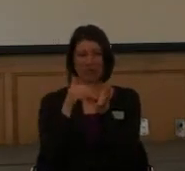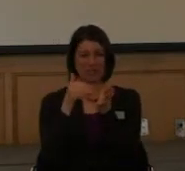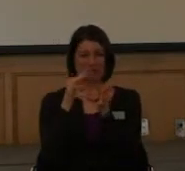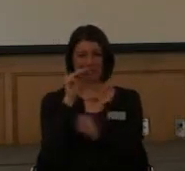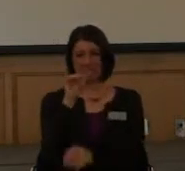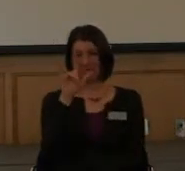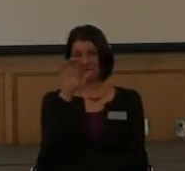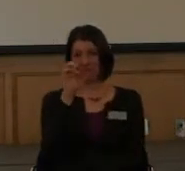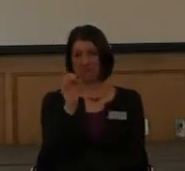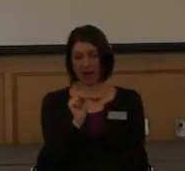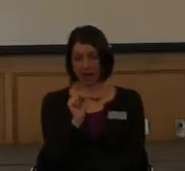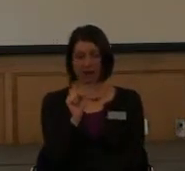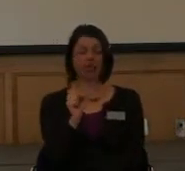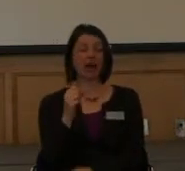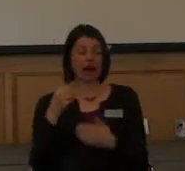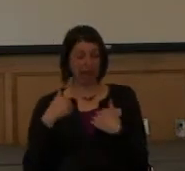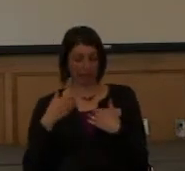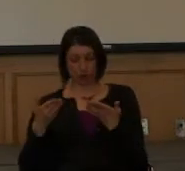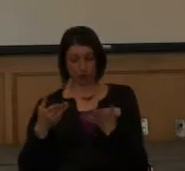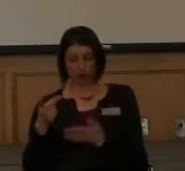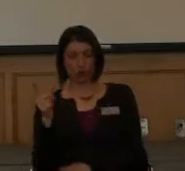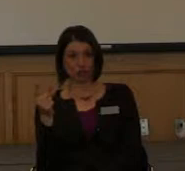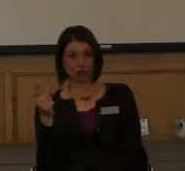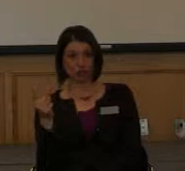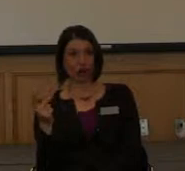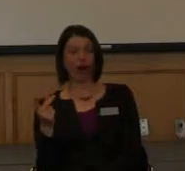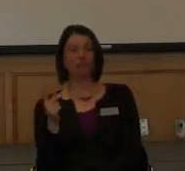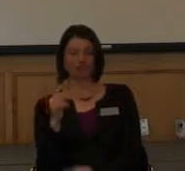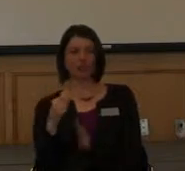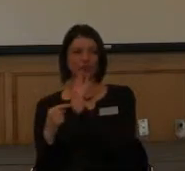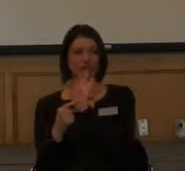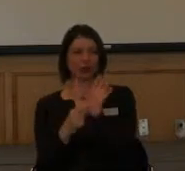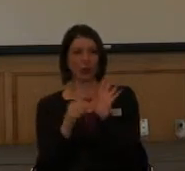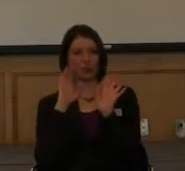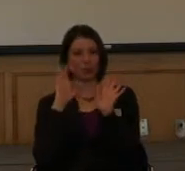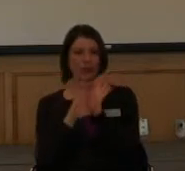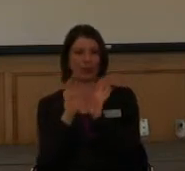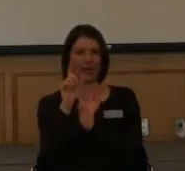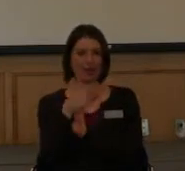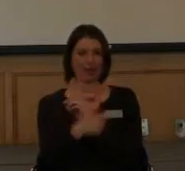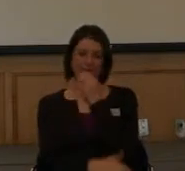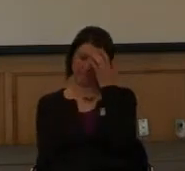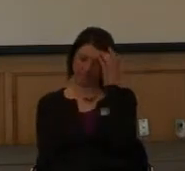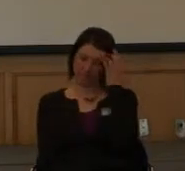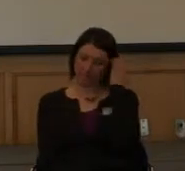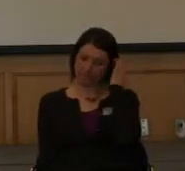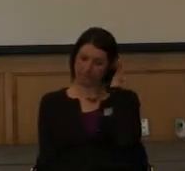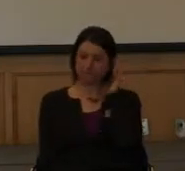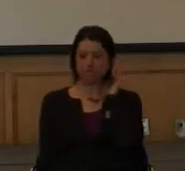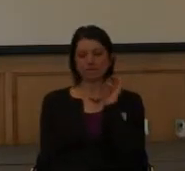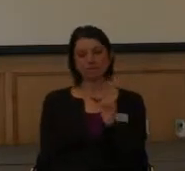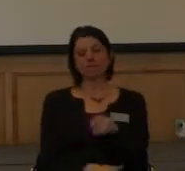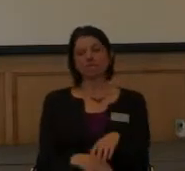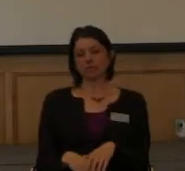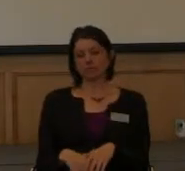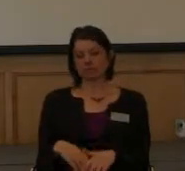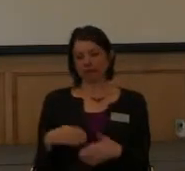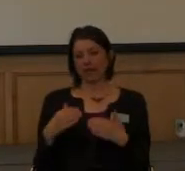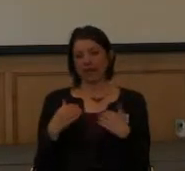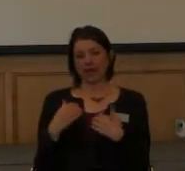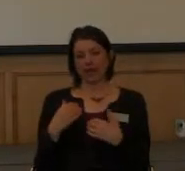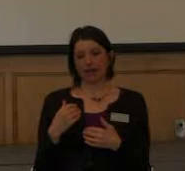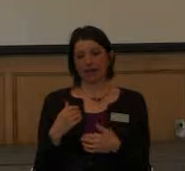Fortunately, I have my service dog, Reba. I have a picture of her in a little bit. So I had, you know, something familiar, and